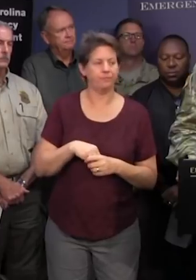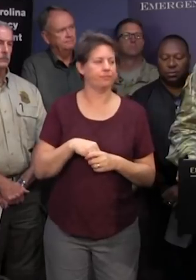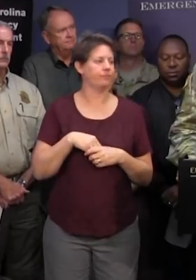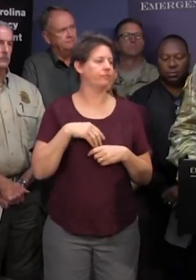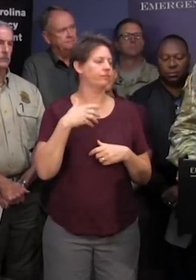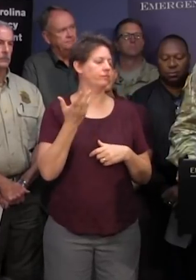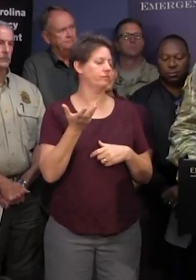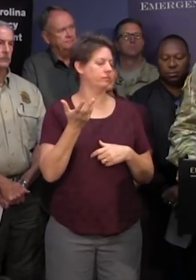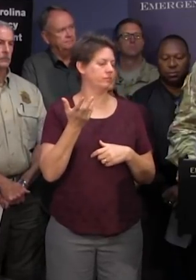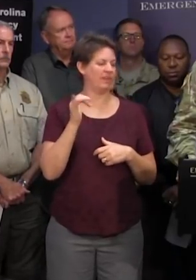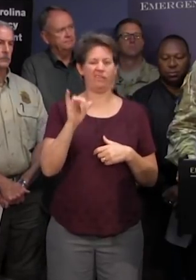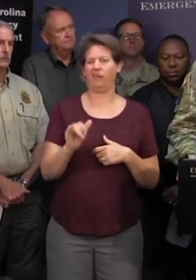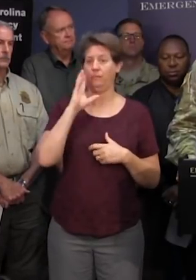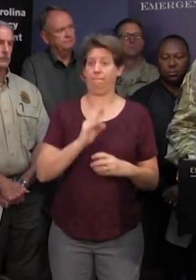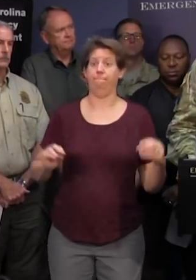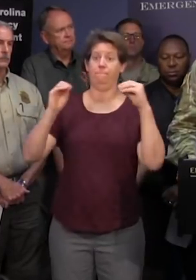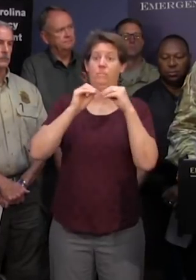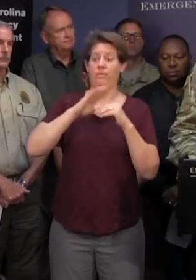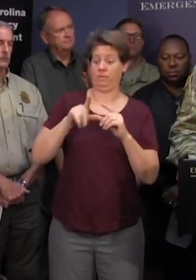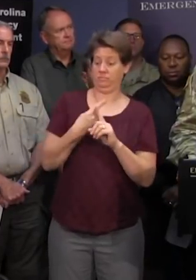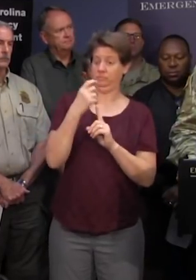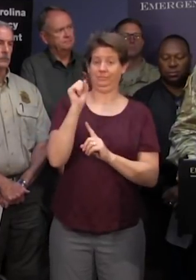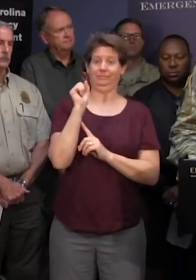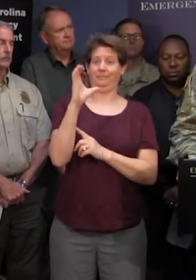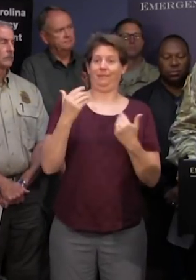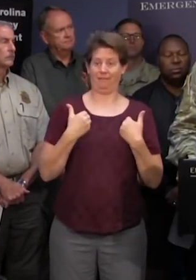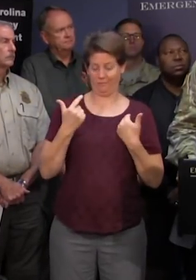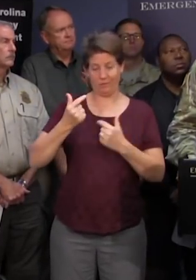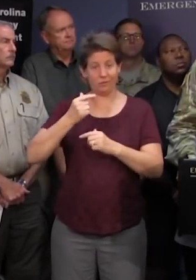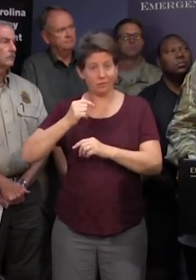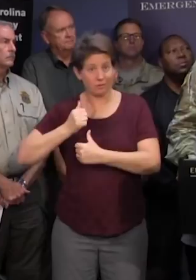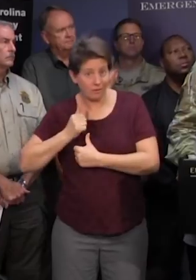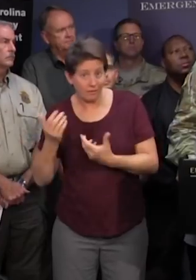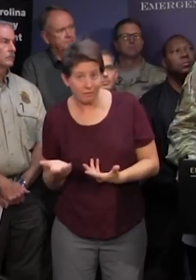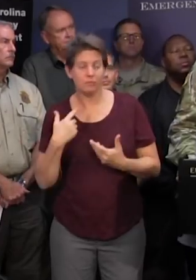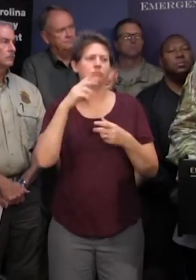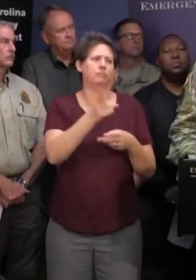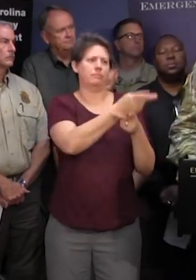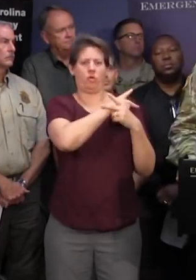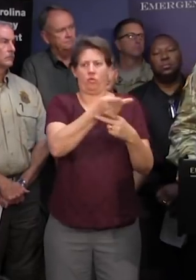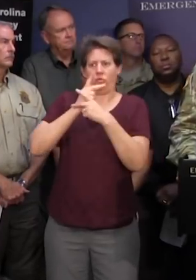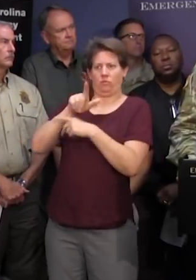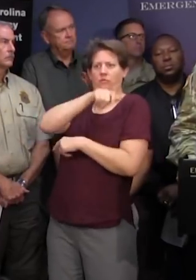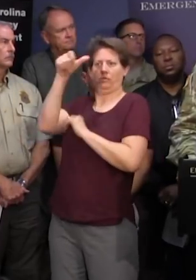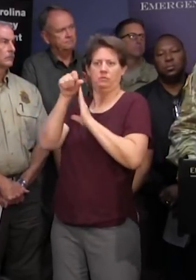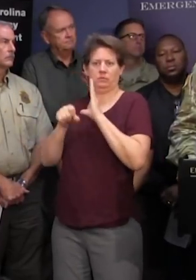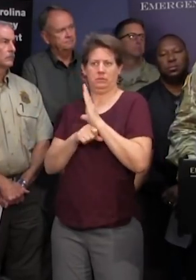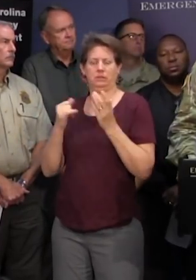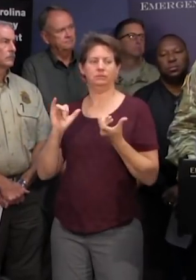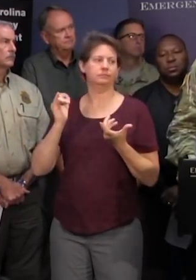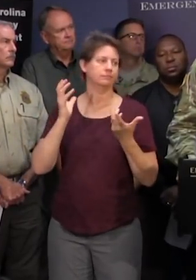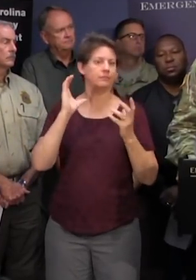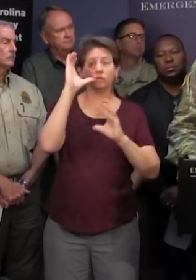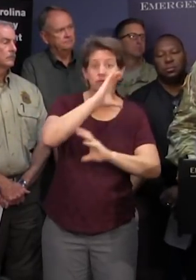assets that would be above and beyond what the state of south carolina and the guard has or that we may utilize from other states again uh... and rescue